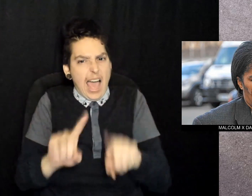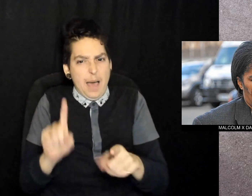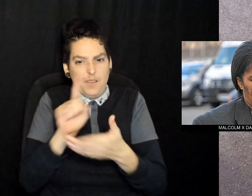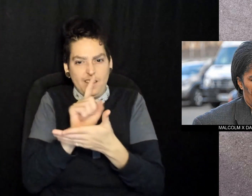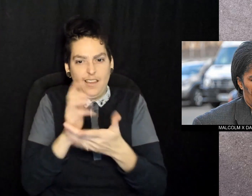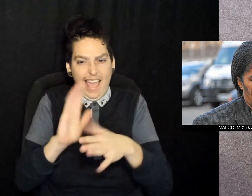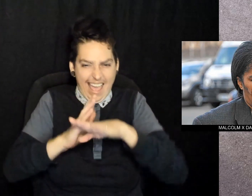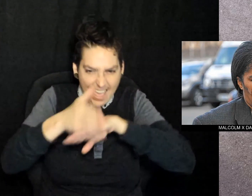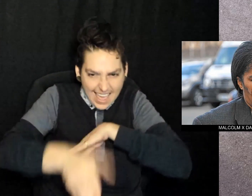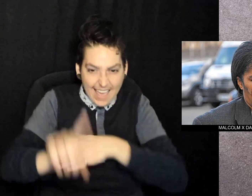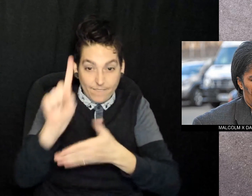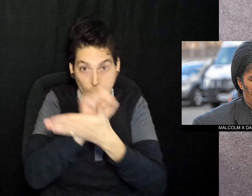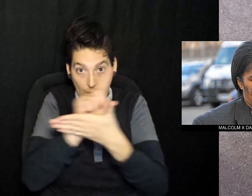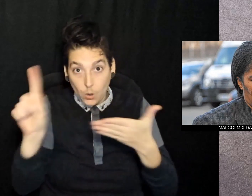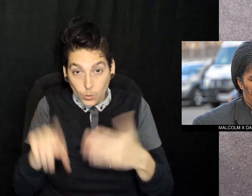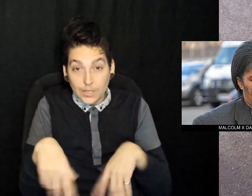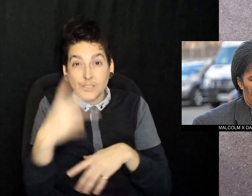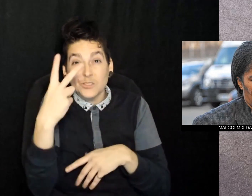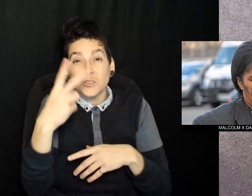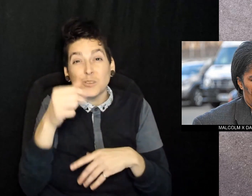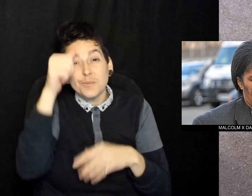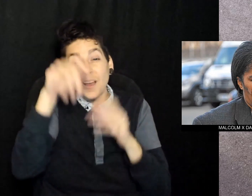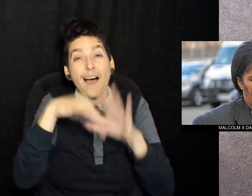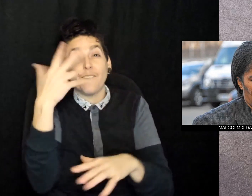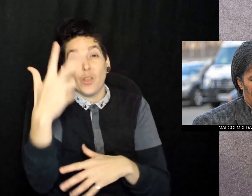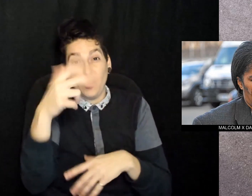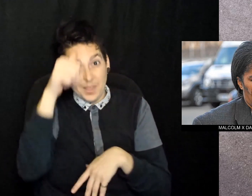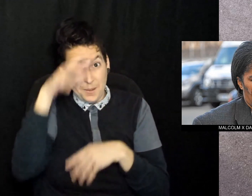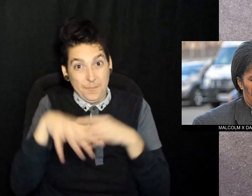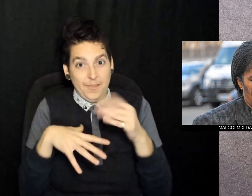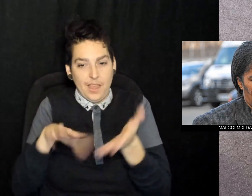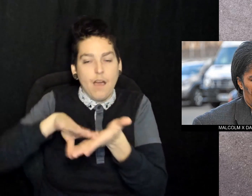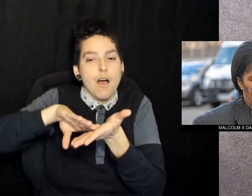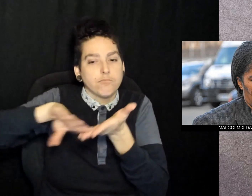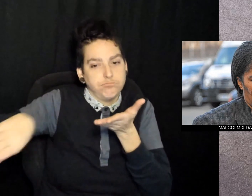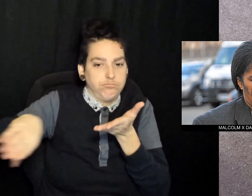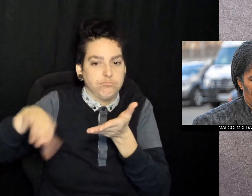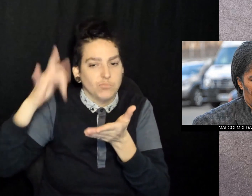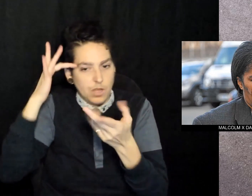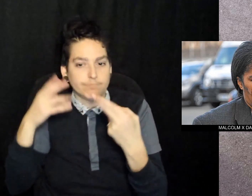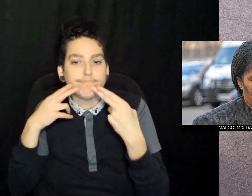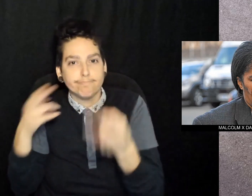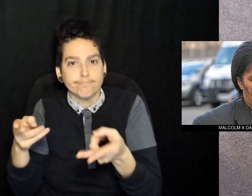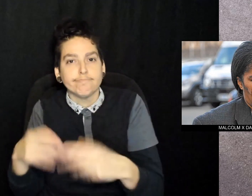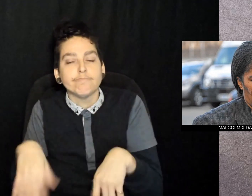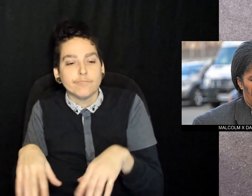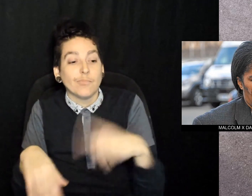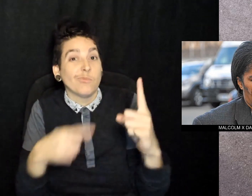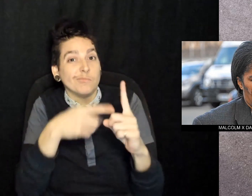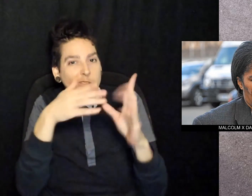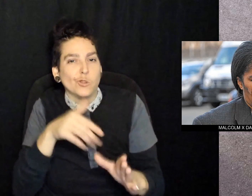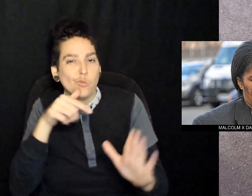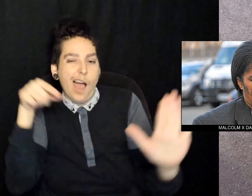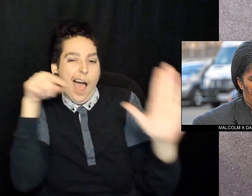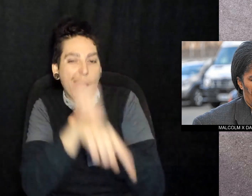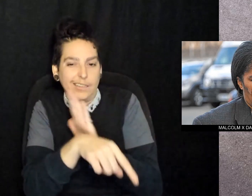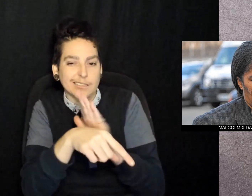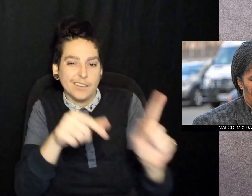Shebaz's death comes one week after two men of the three men convicted in her father's assassination